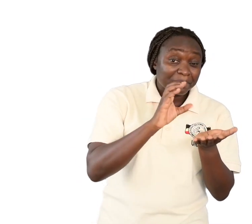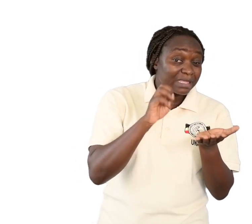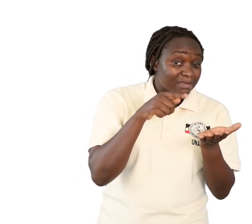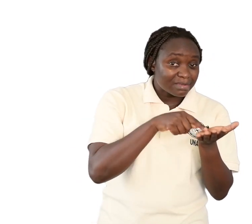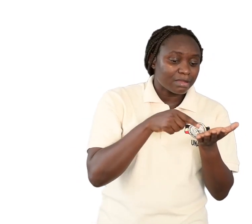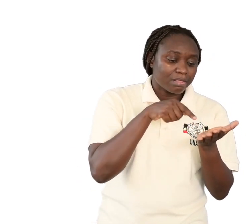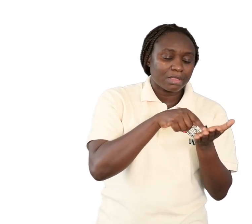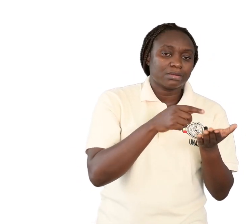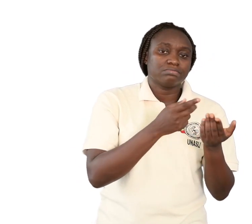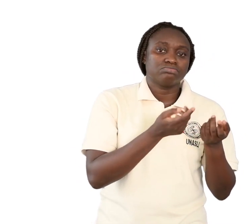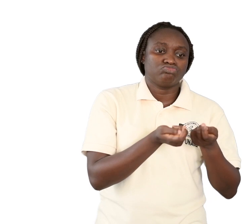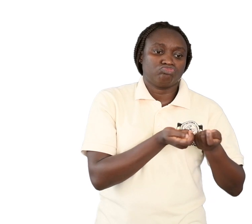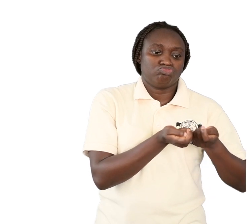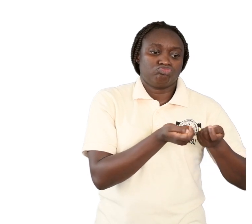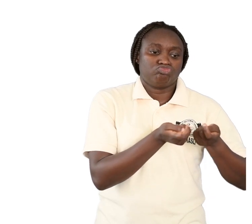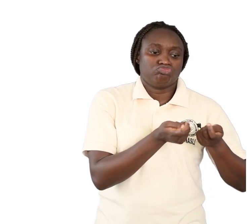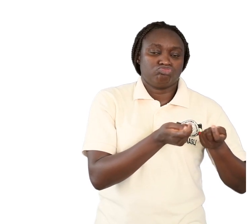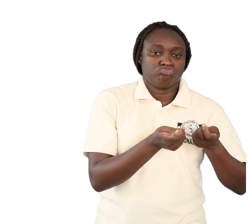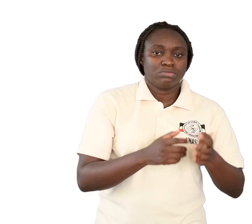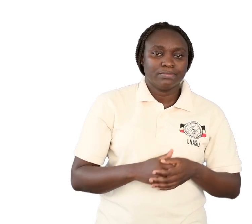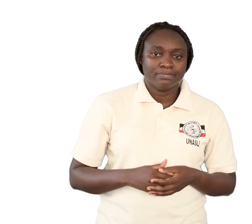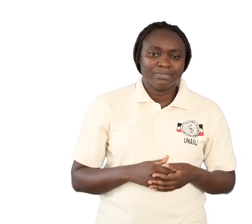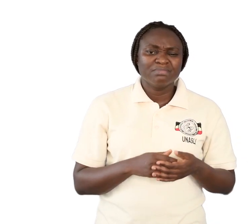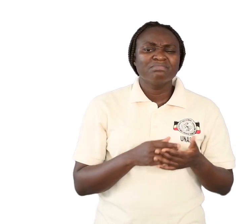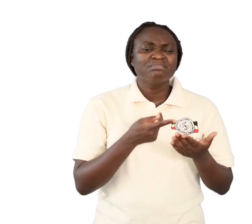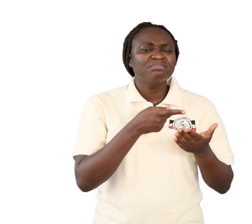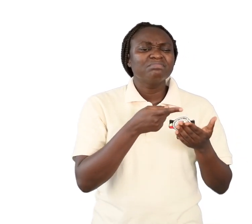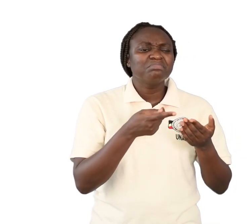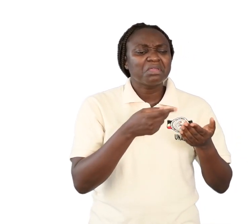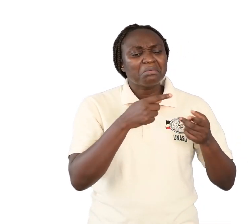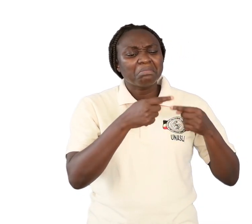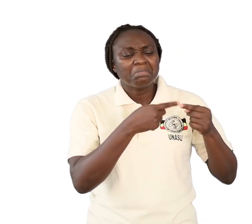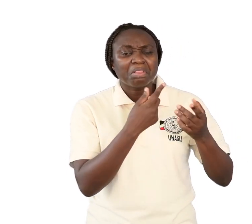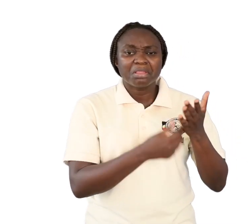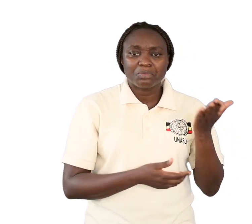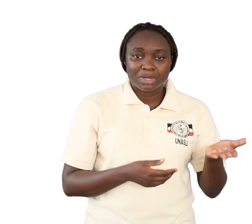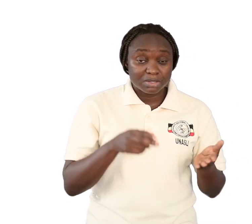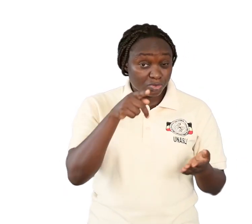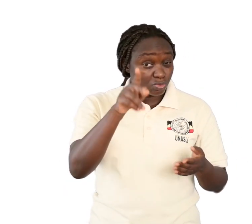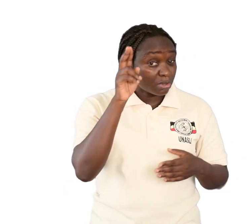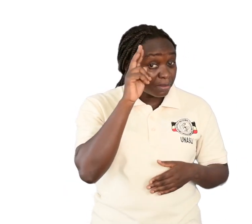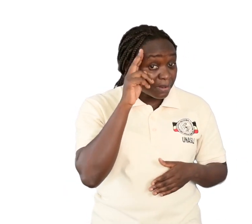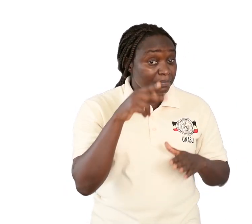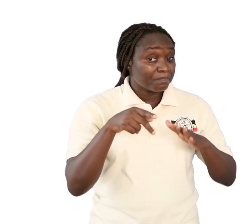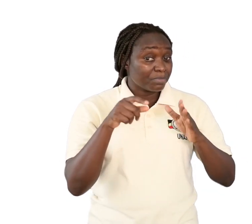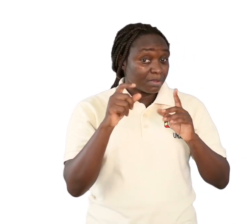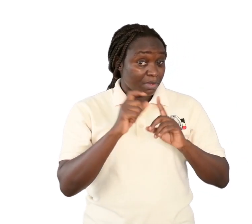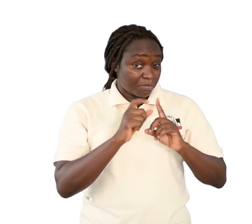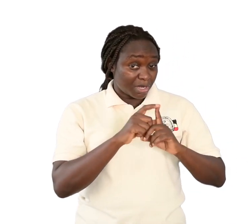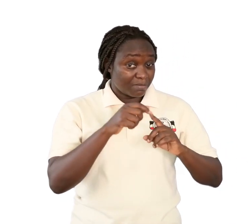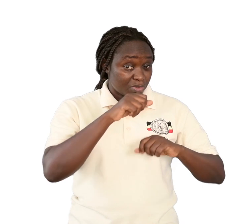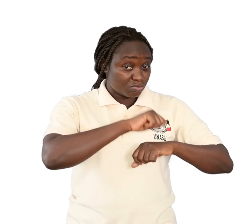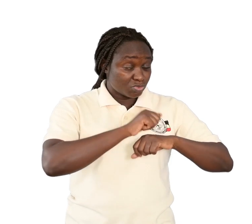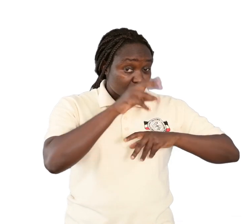So, what are those activities? If you remember what you studied in primary school,